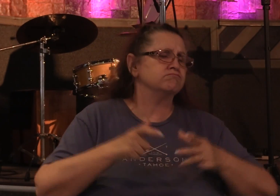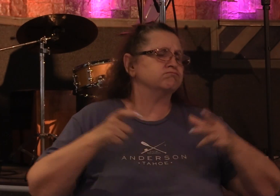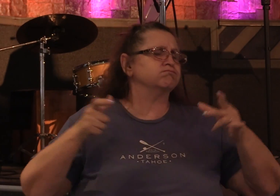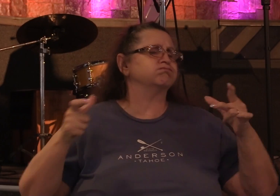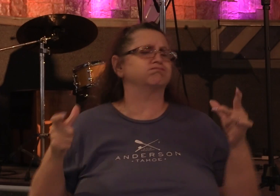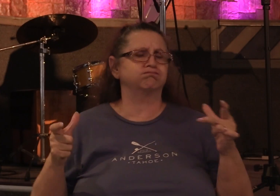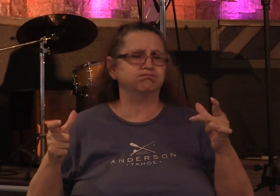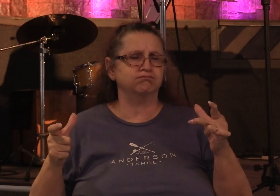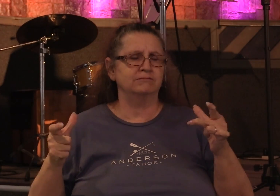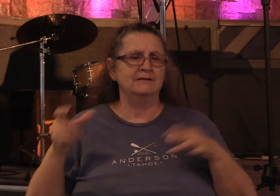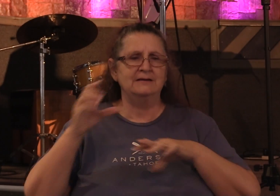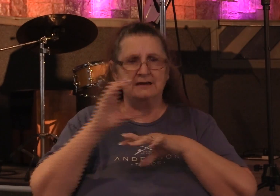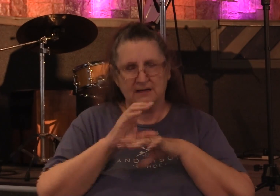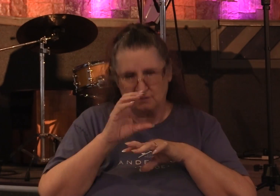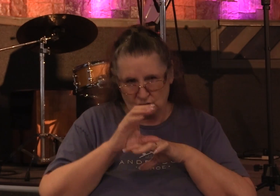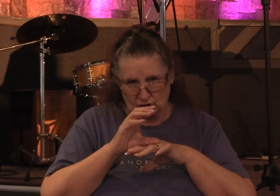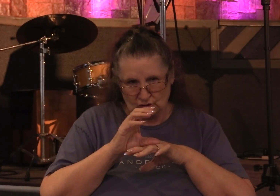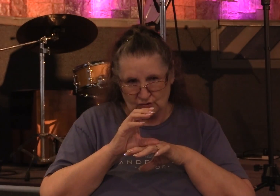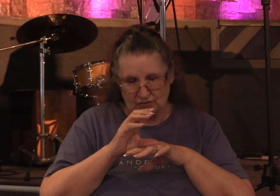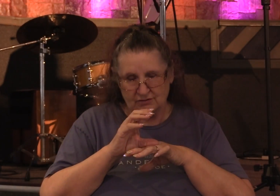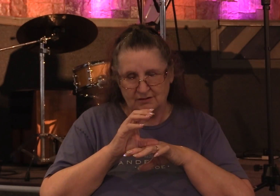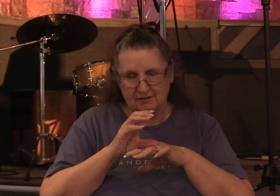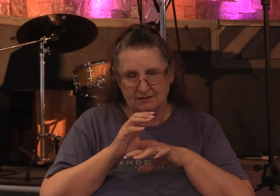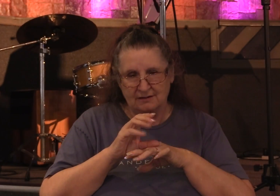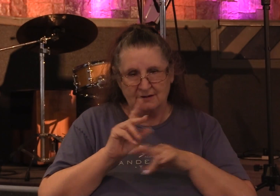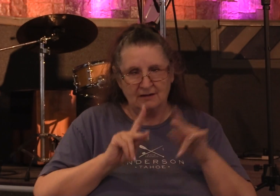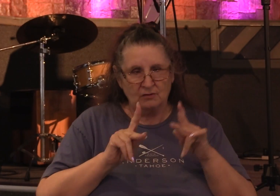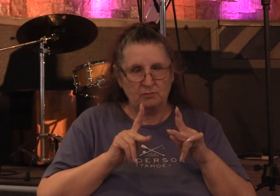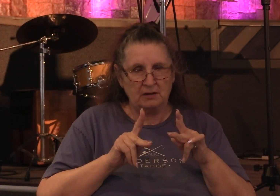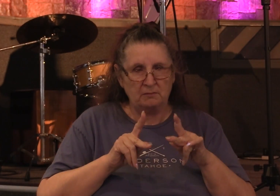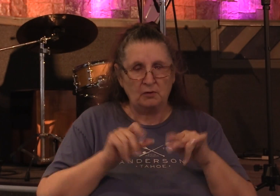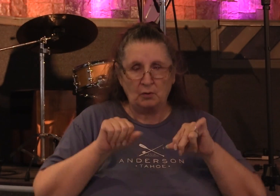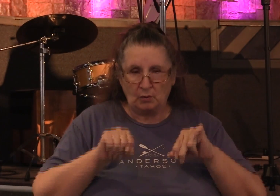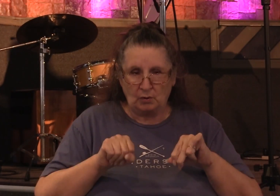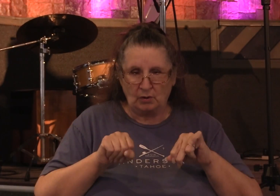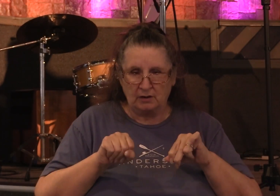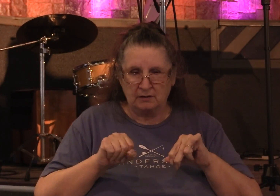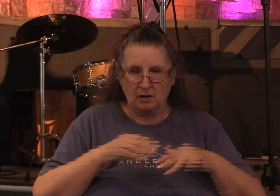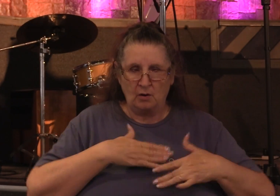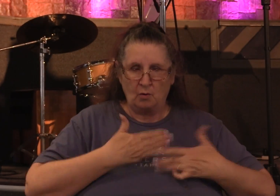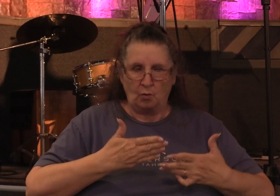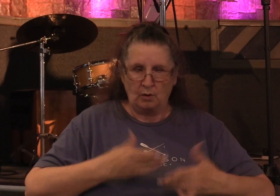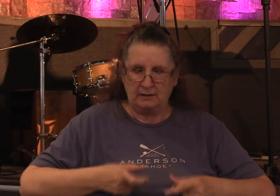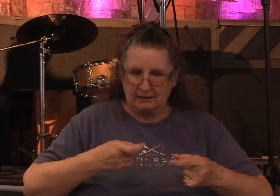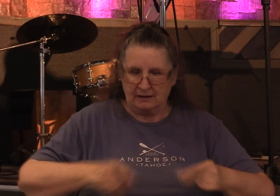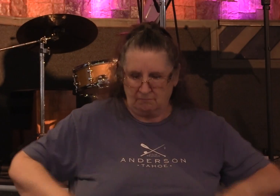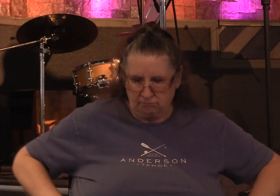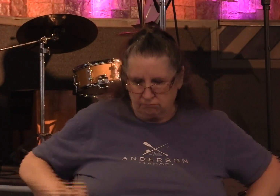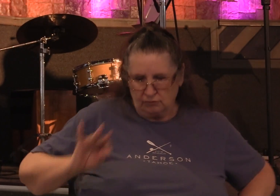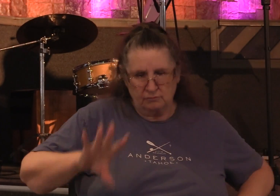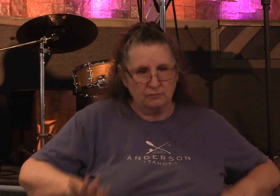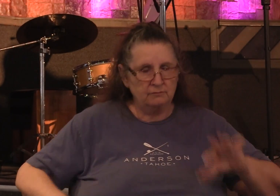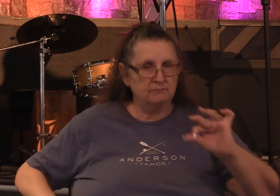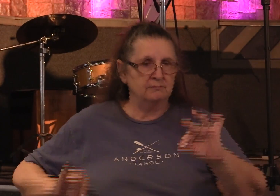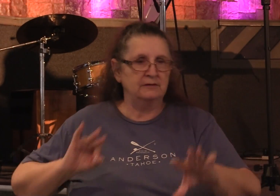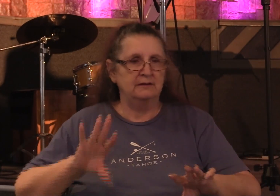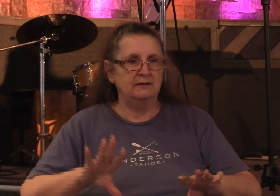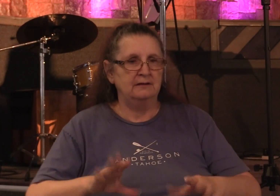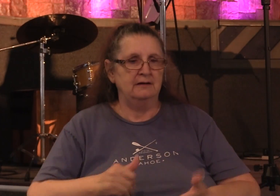in the church that those who could were willing to give out of their own. to help their brothers and